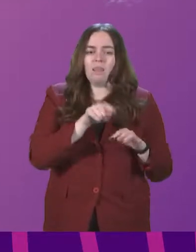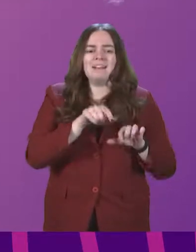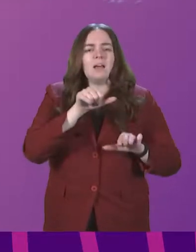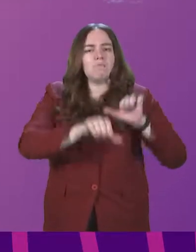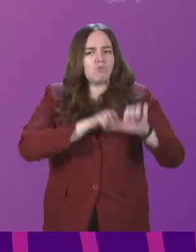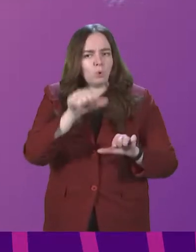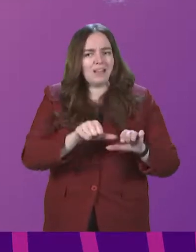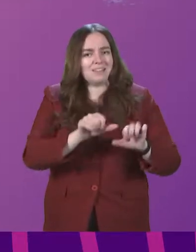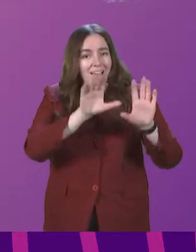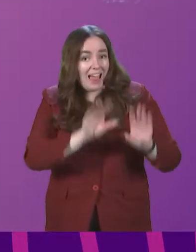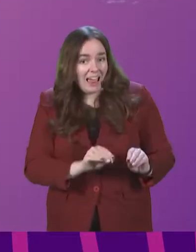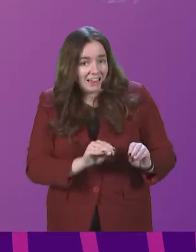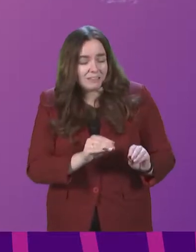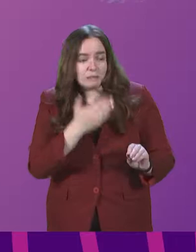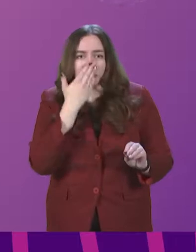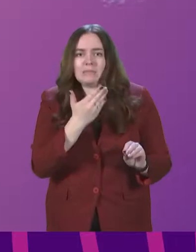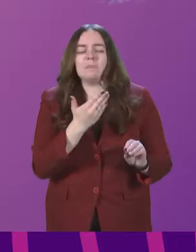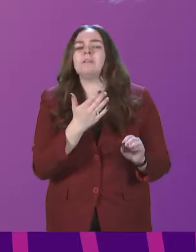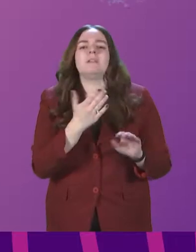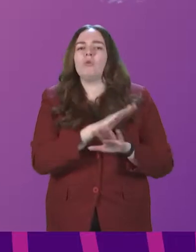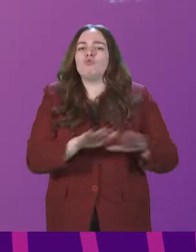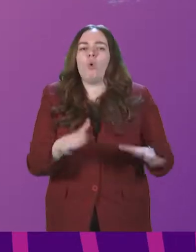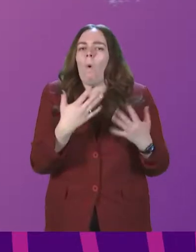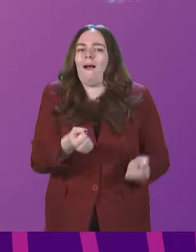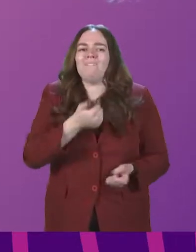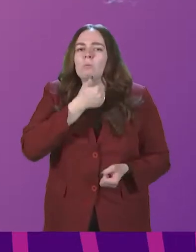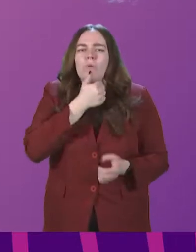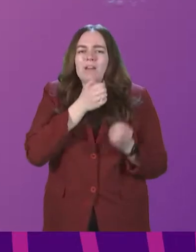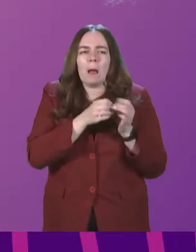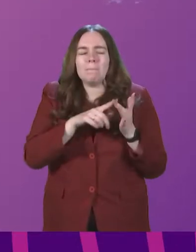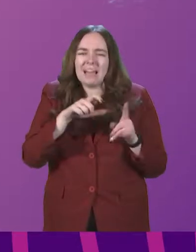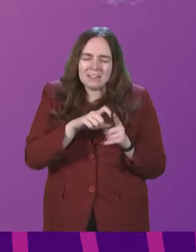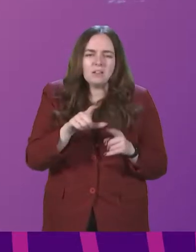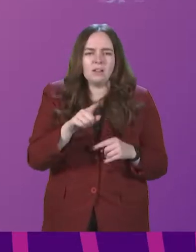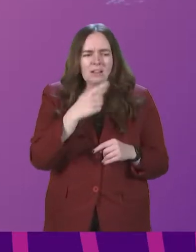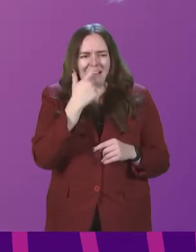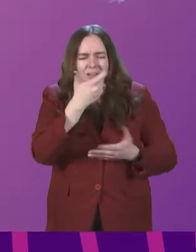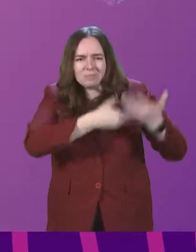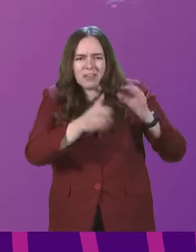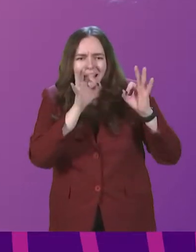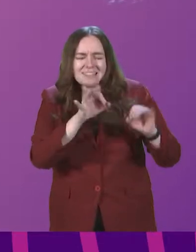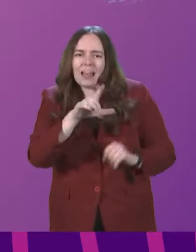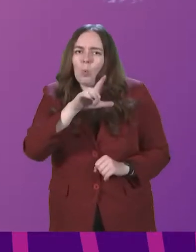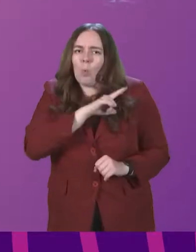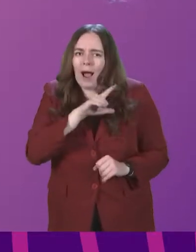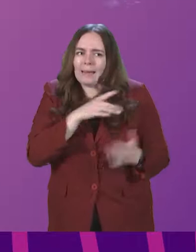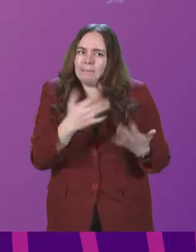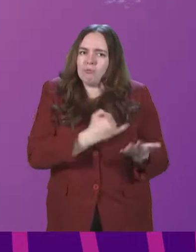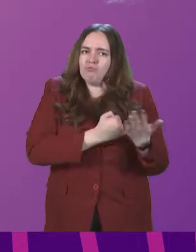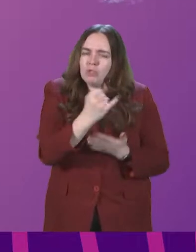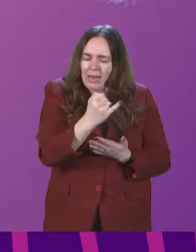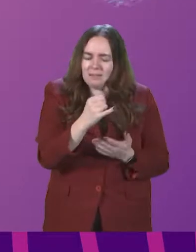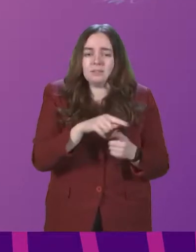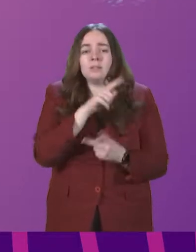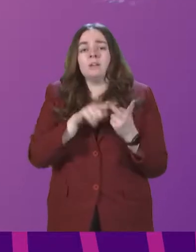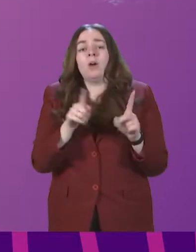an end and seems there is no longer a preferred bidder, but can she tell us exactly why those bids were rejected by ministers? And also,